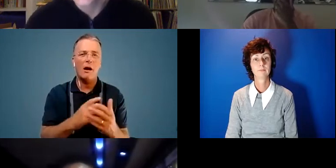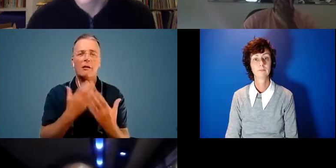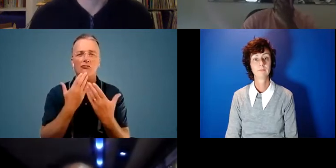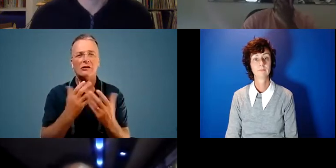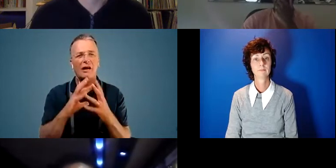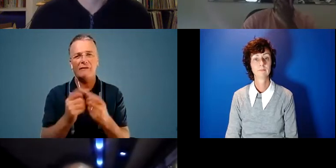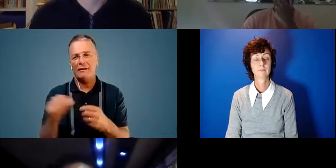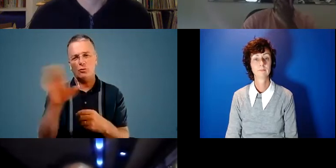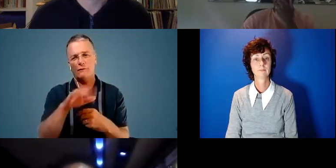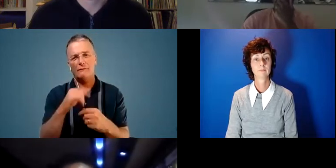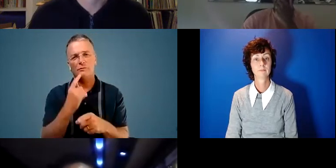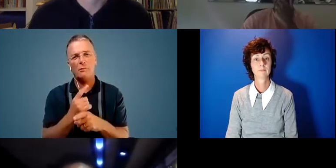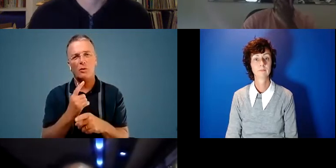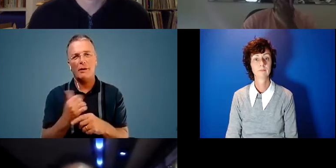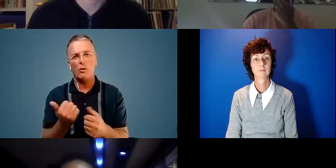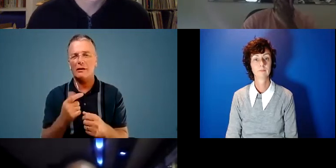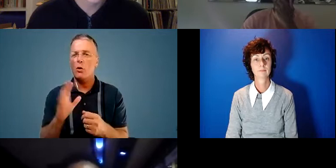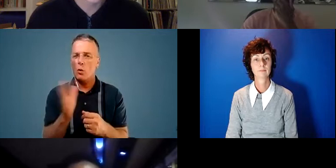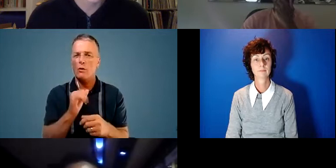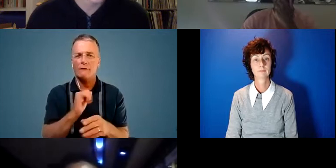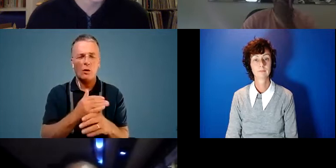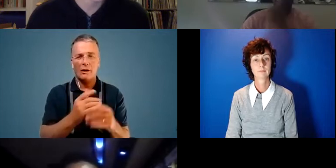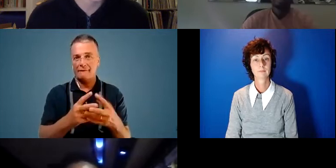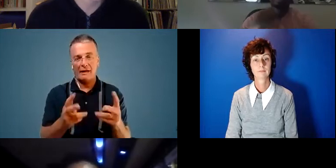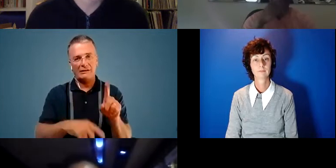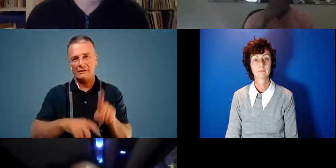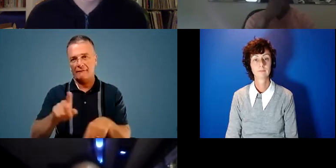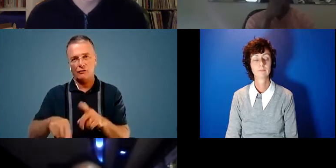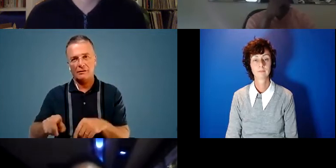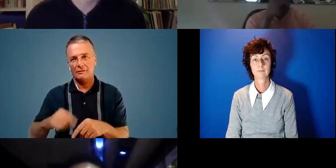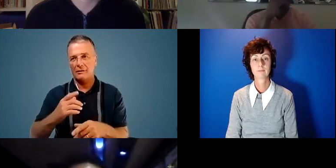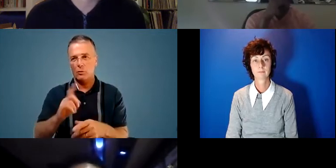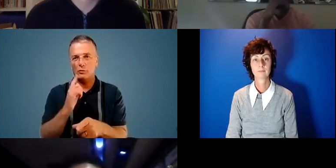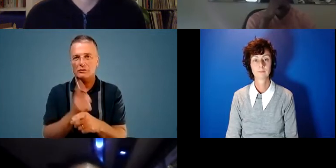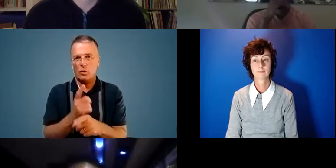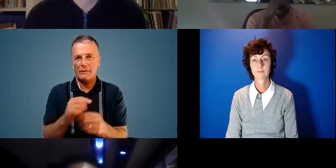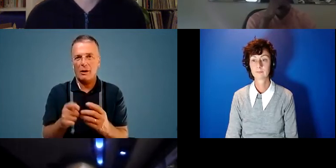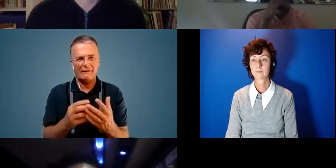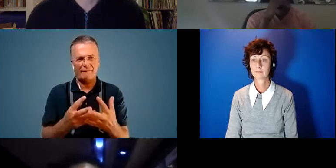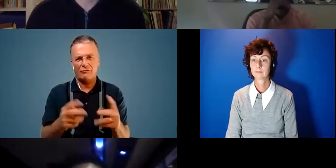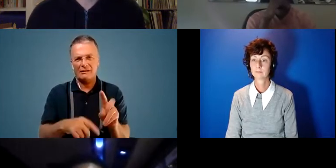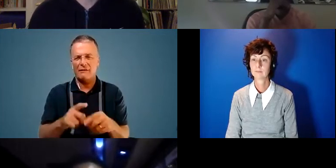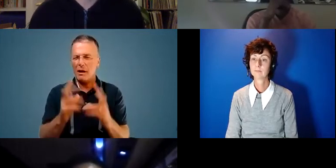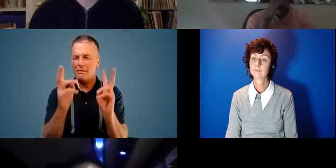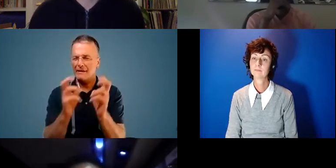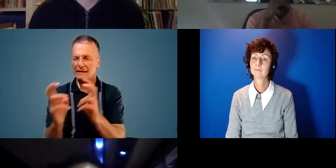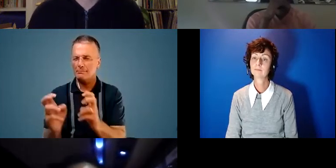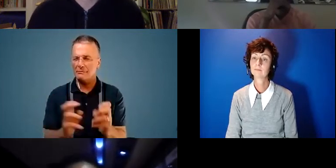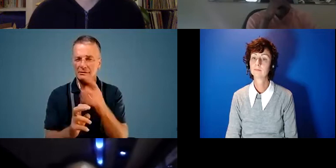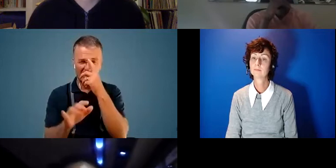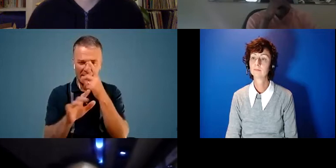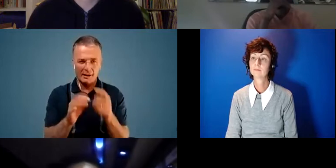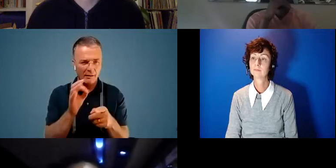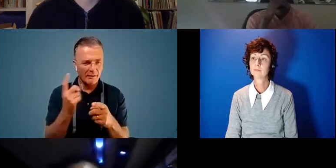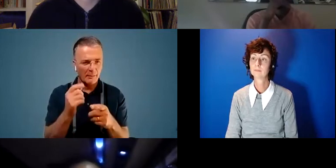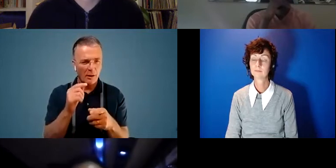about in that all of your work is very very different and what you're speaking to is very very different but there are definitely some themes coming up thinking about specifically getting people